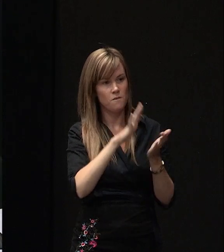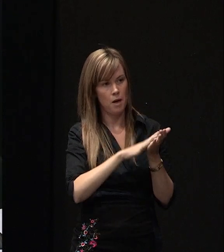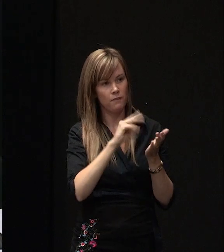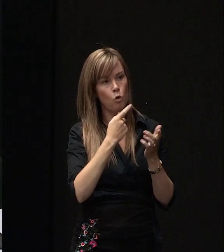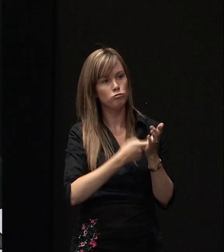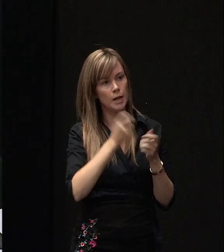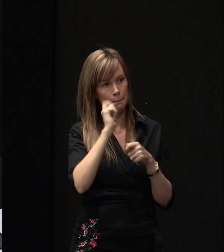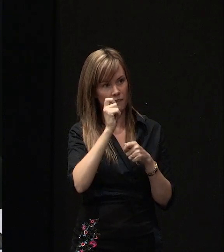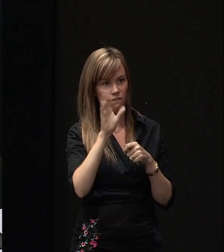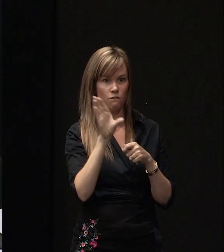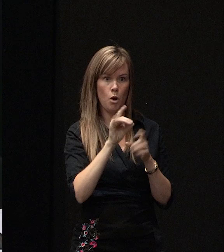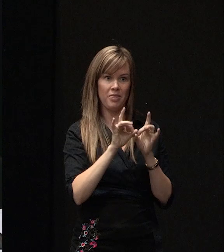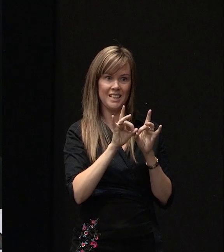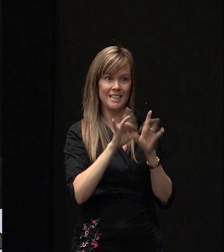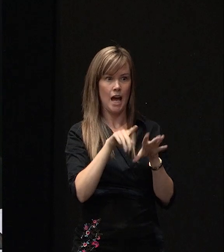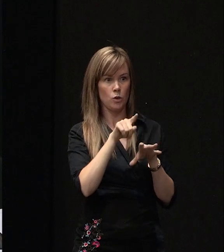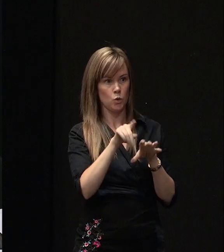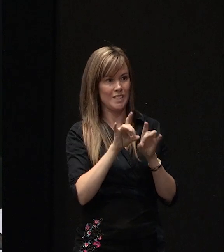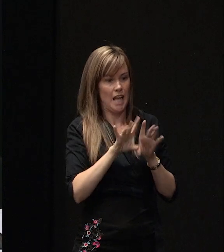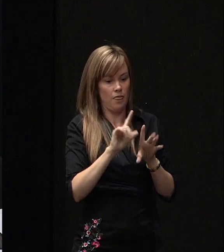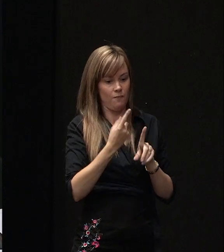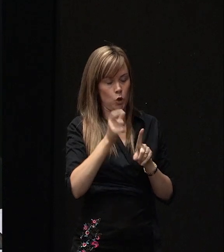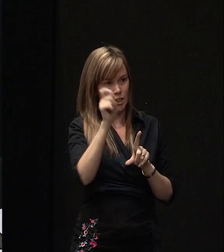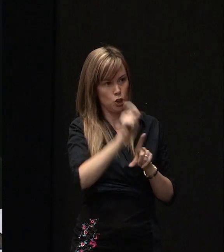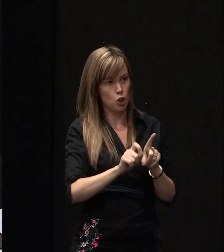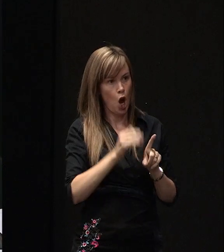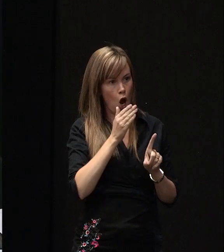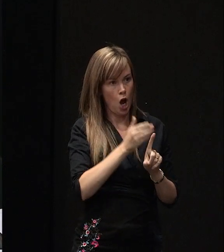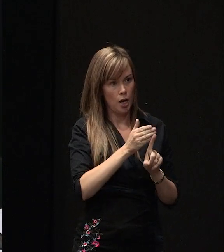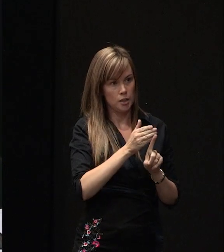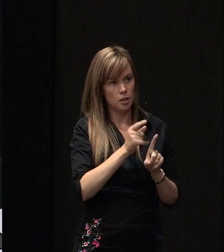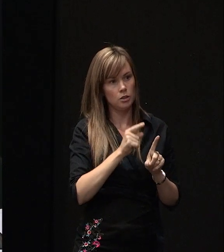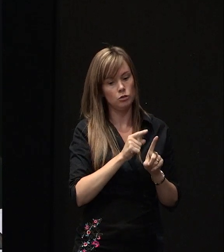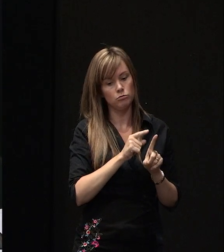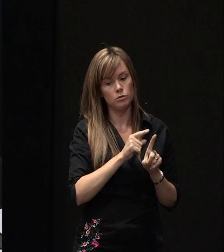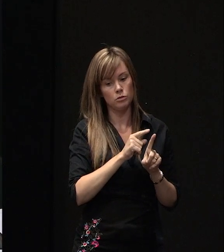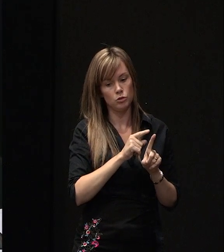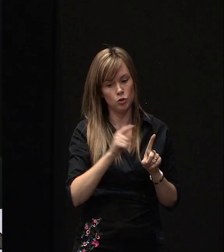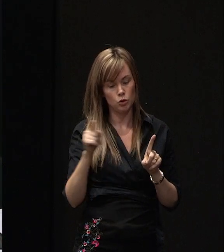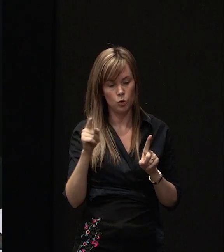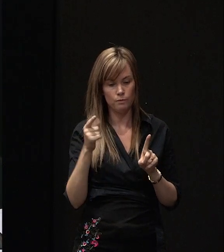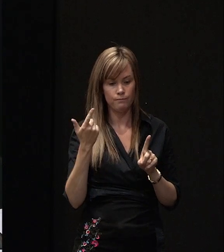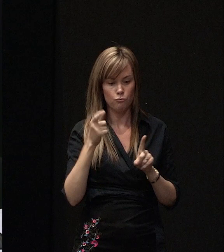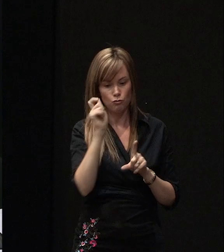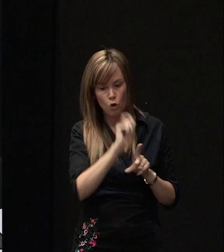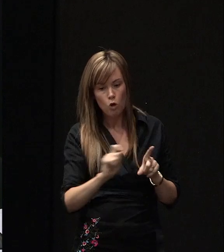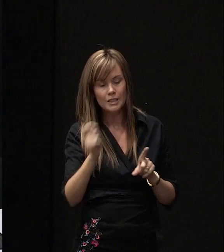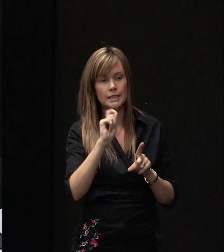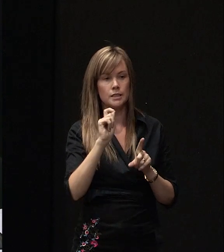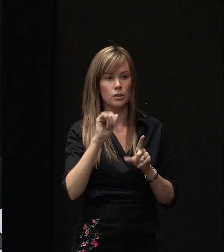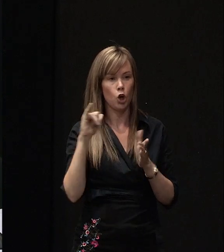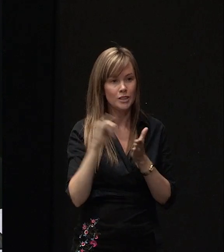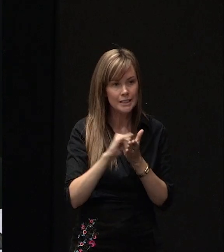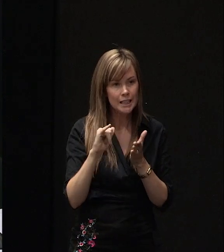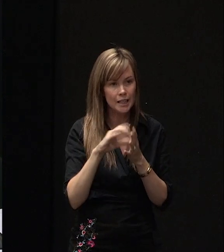rebuild right from the day you start the first initial design right through to working drawings, getting the consent ready,